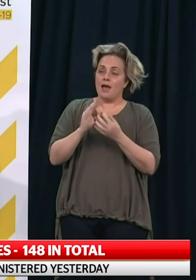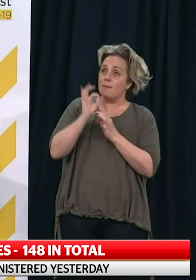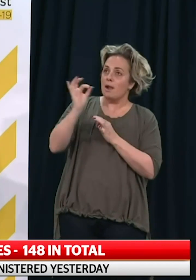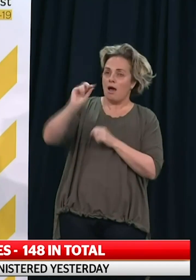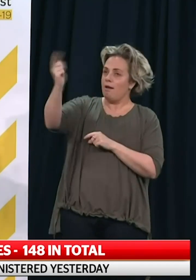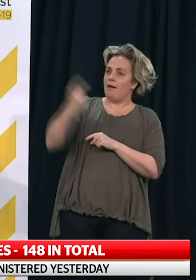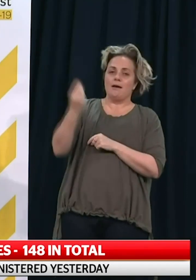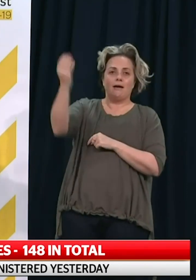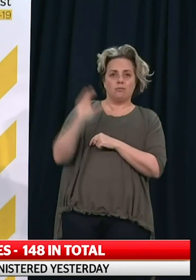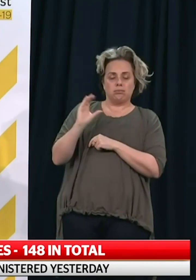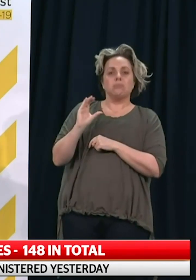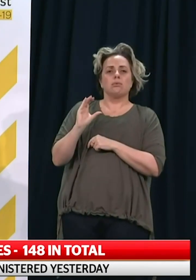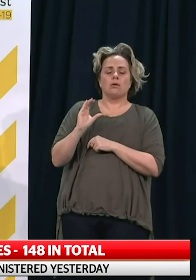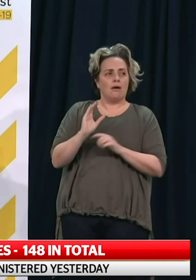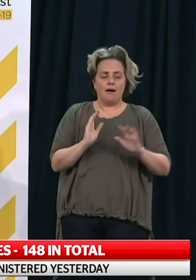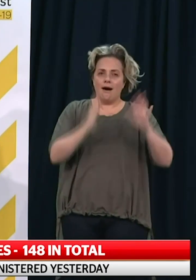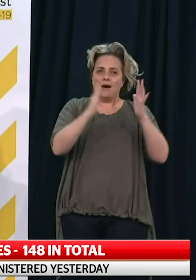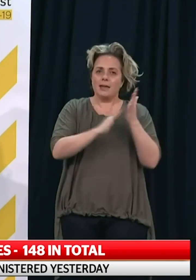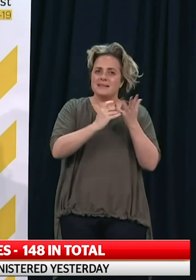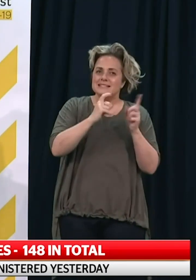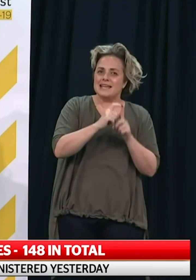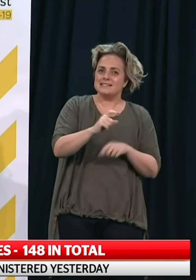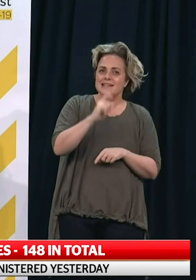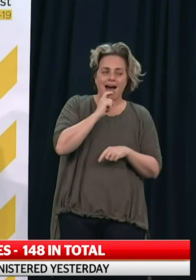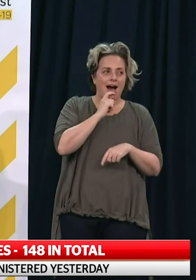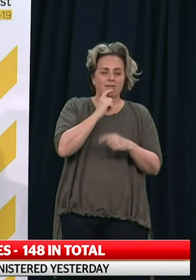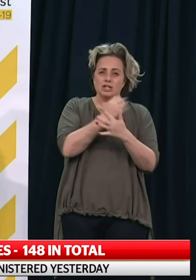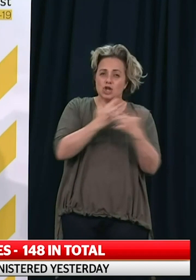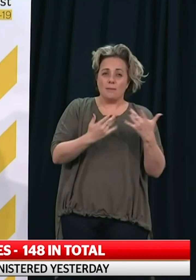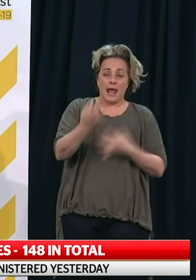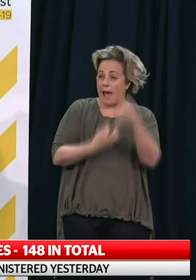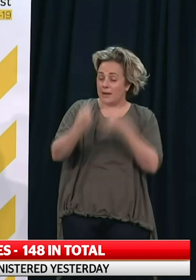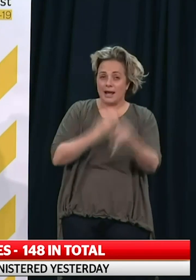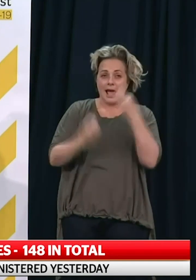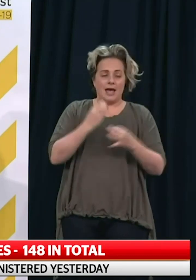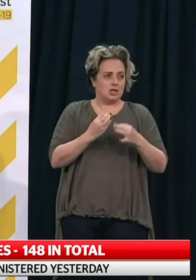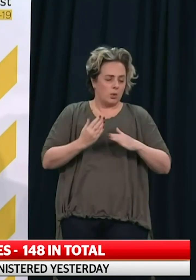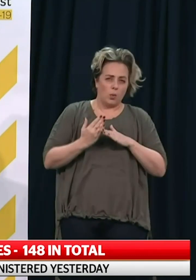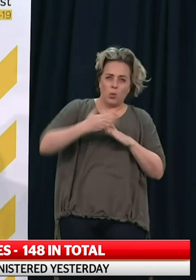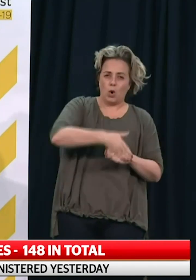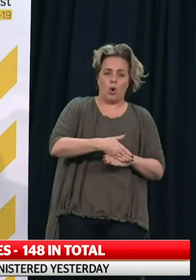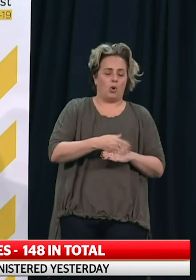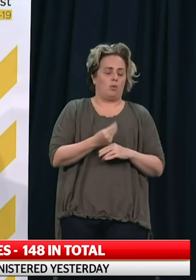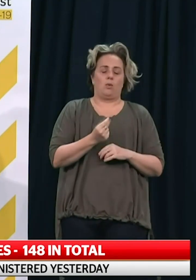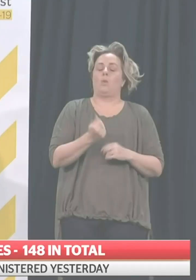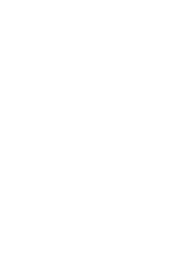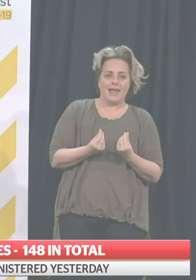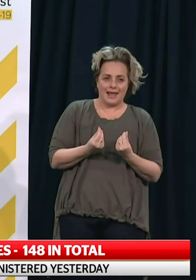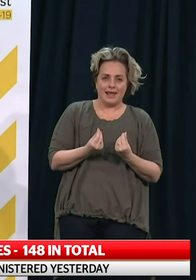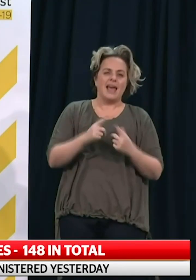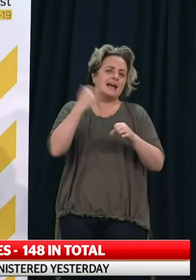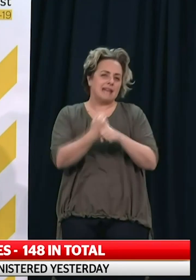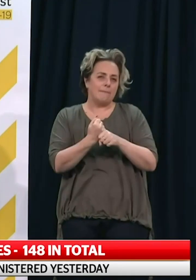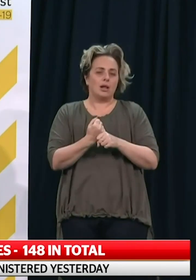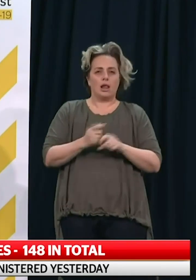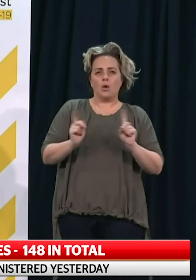hard work of the Ministry of Social Development staff in processing so many applications in such a short period of time. The